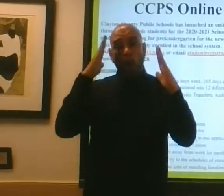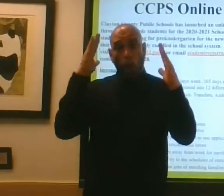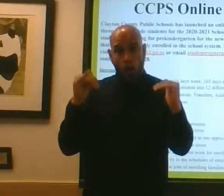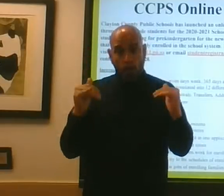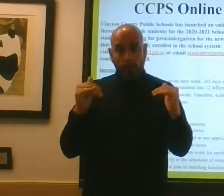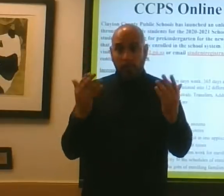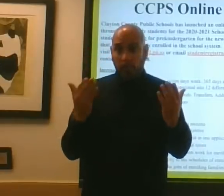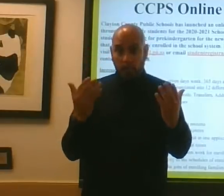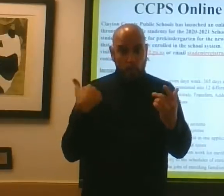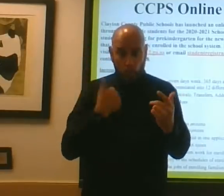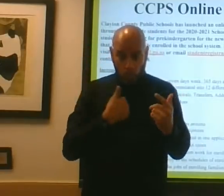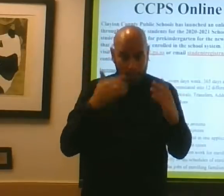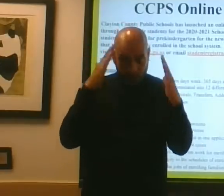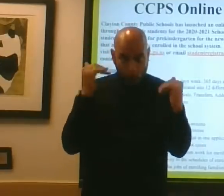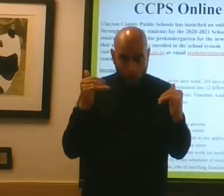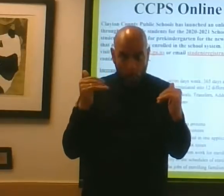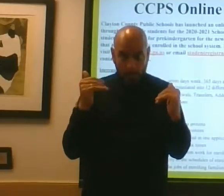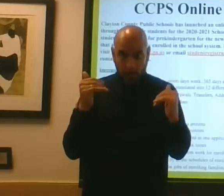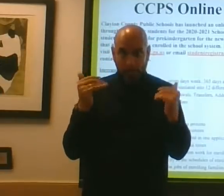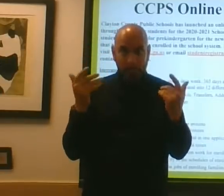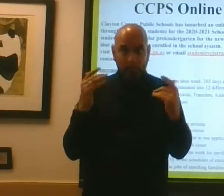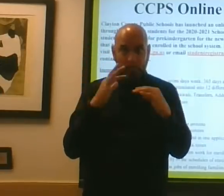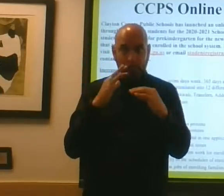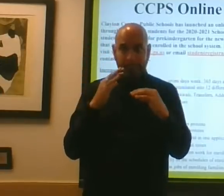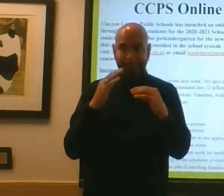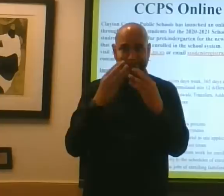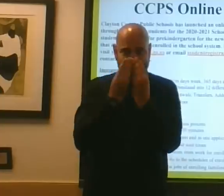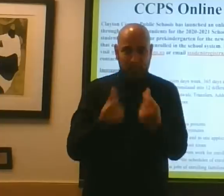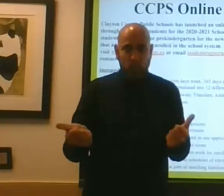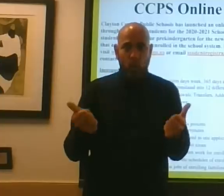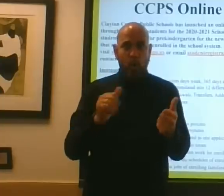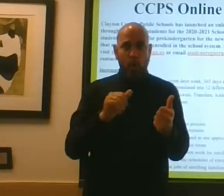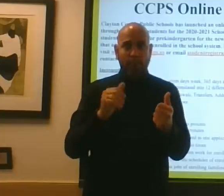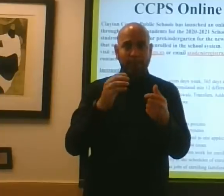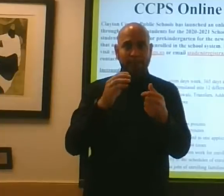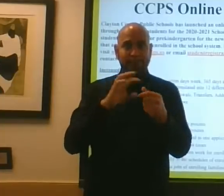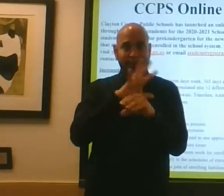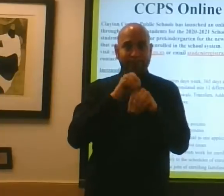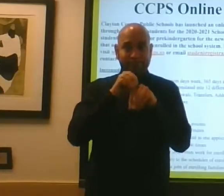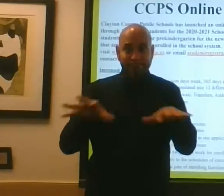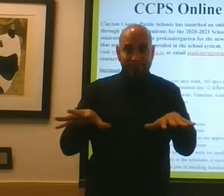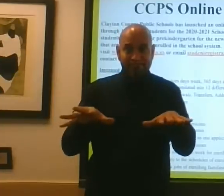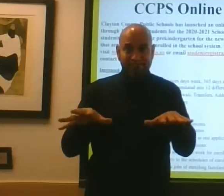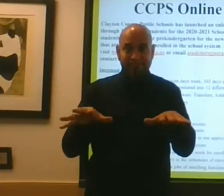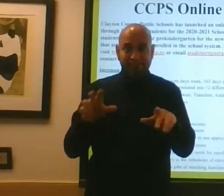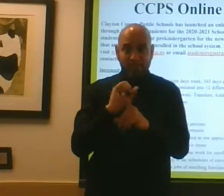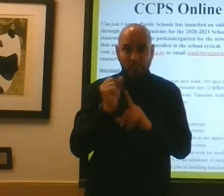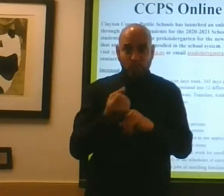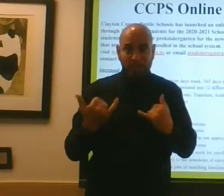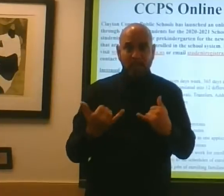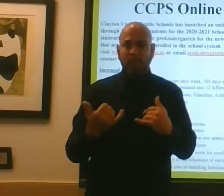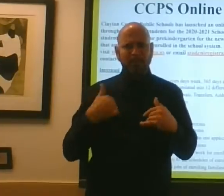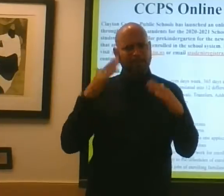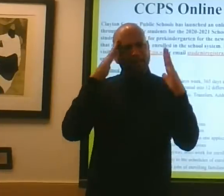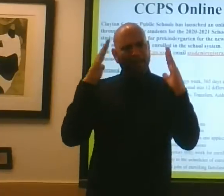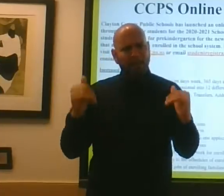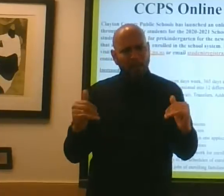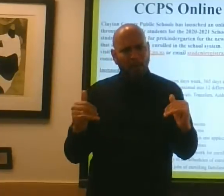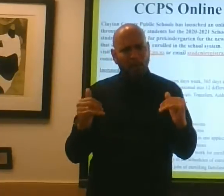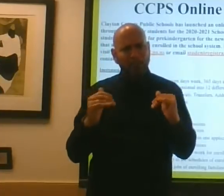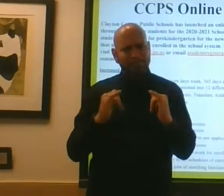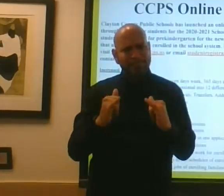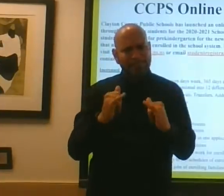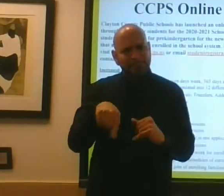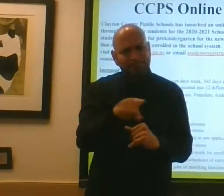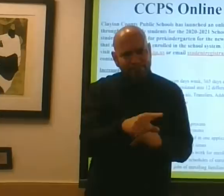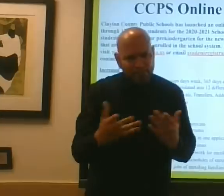Of course we will. I don't know how long, neither do you. I don't think the experts know how long. But until we come out of this pandemic, we've